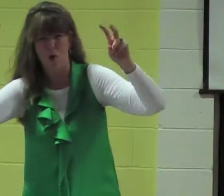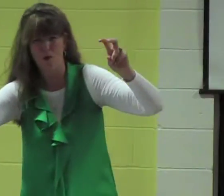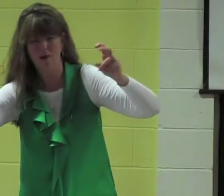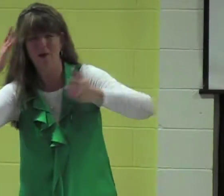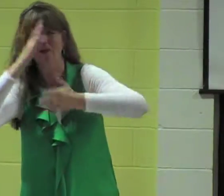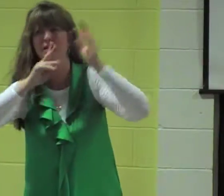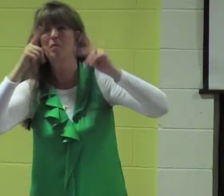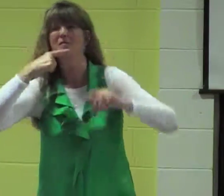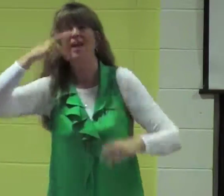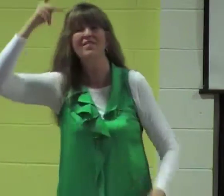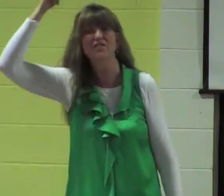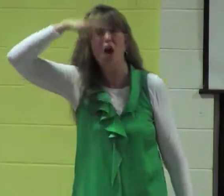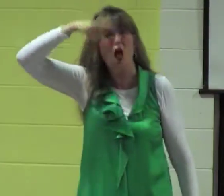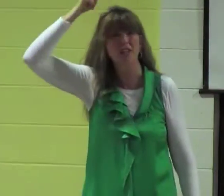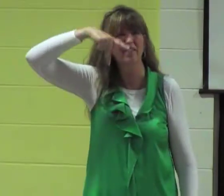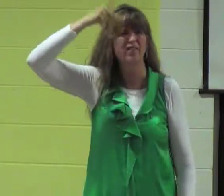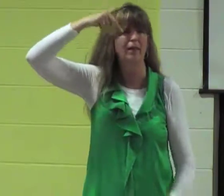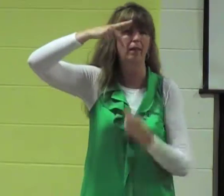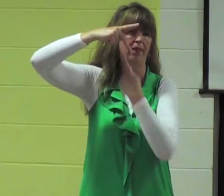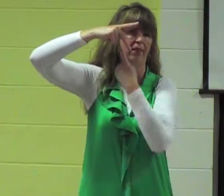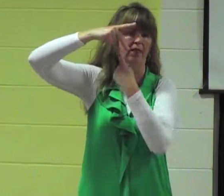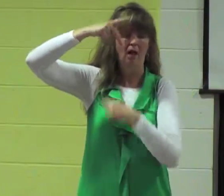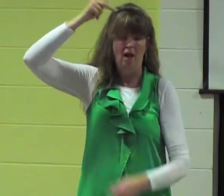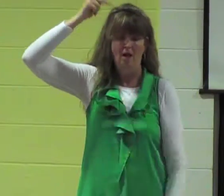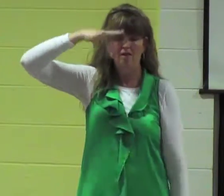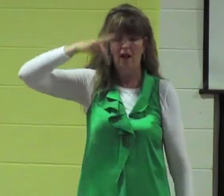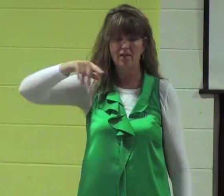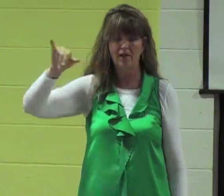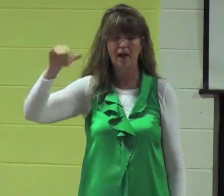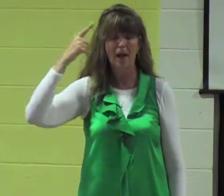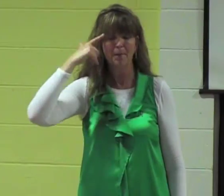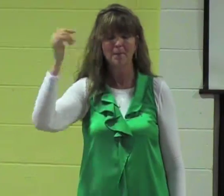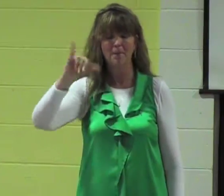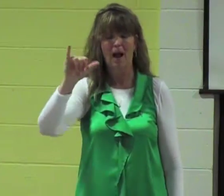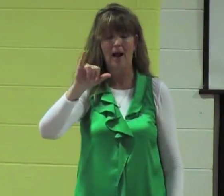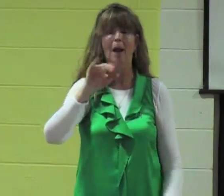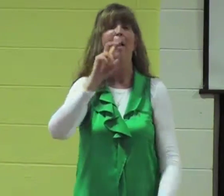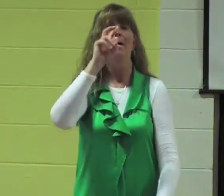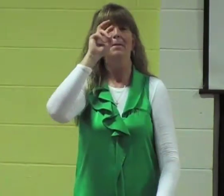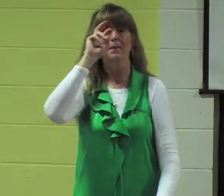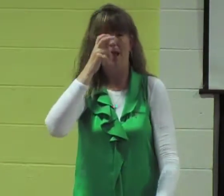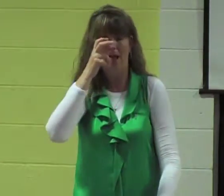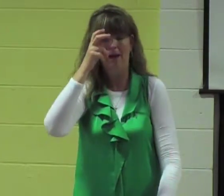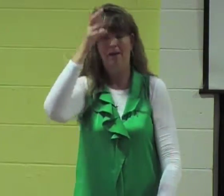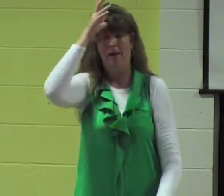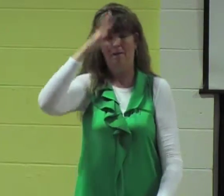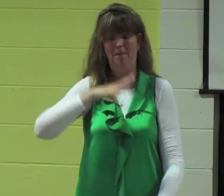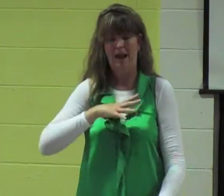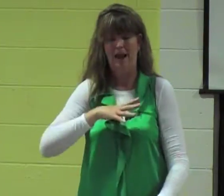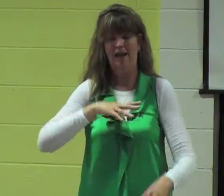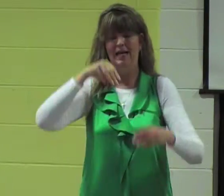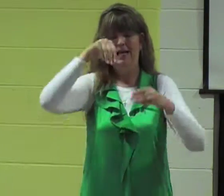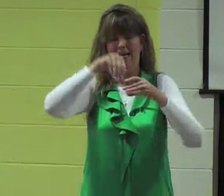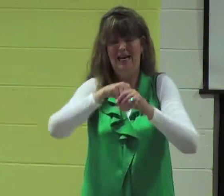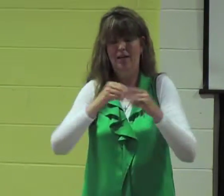some people I'm saying this in quotes some people say philosophy is like a blind man